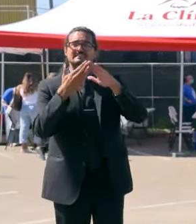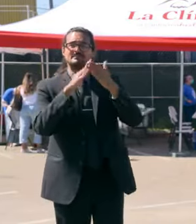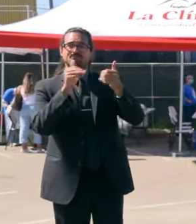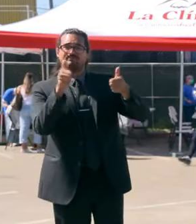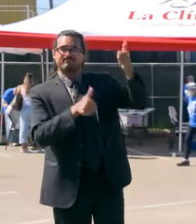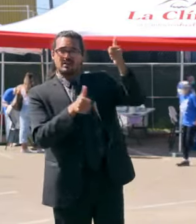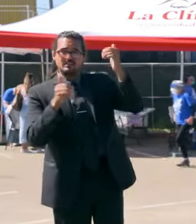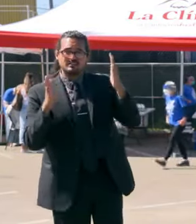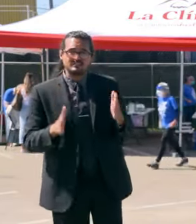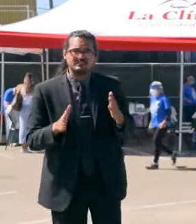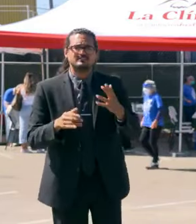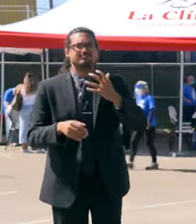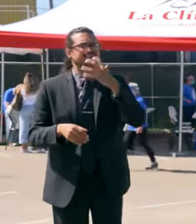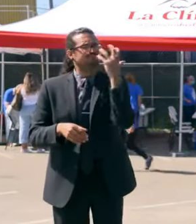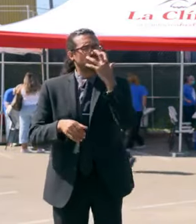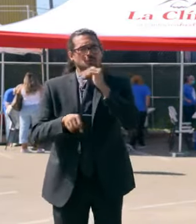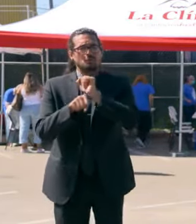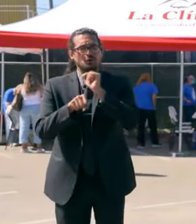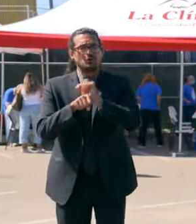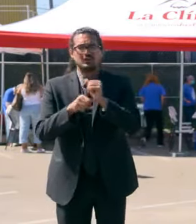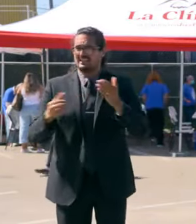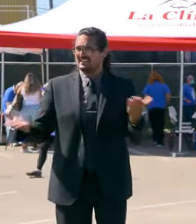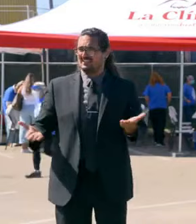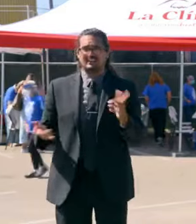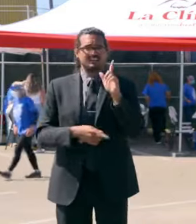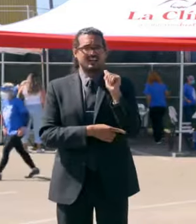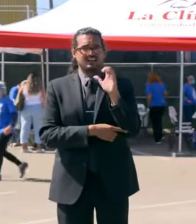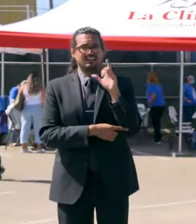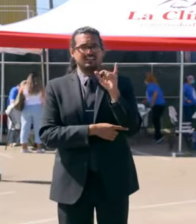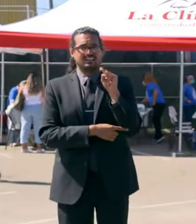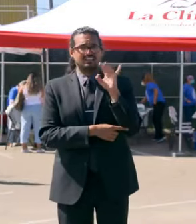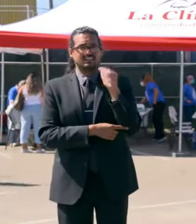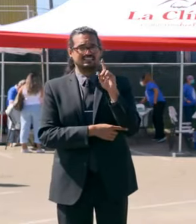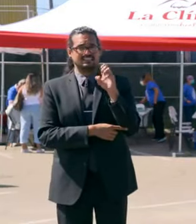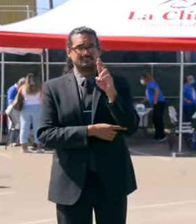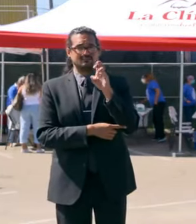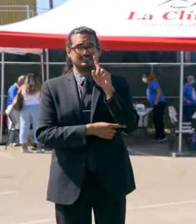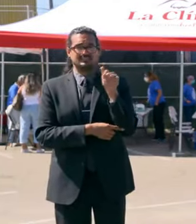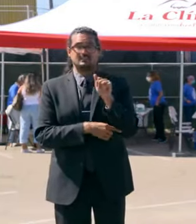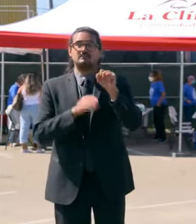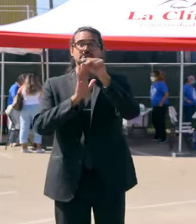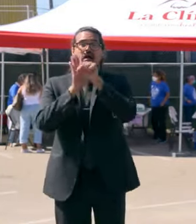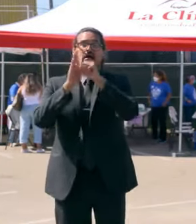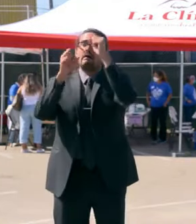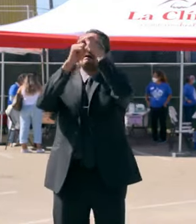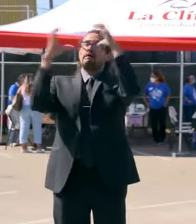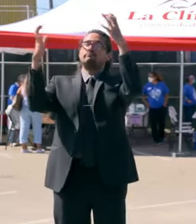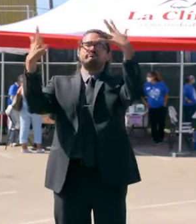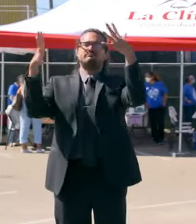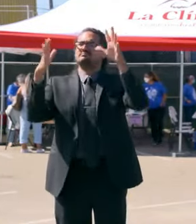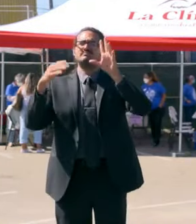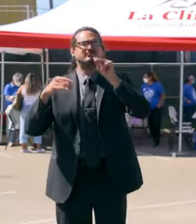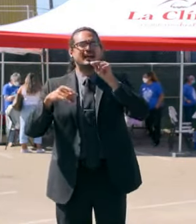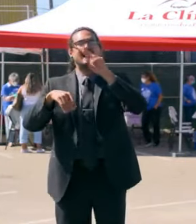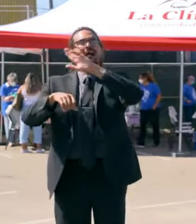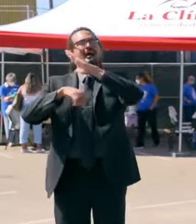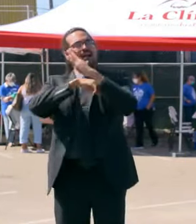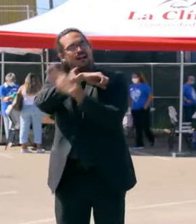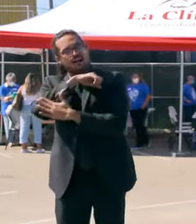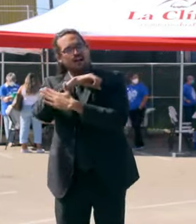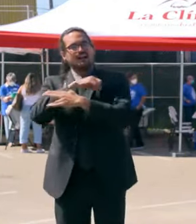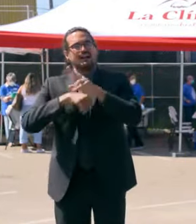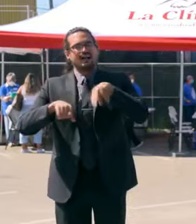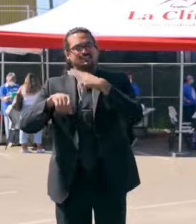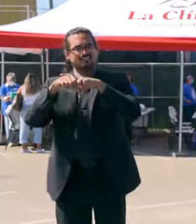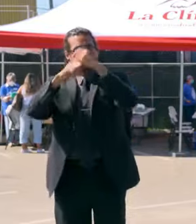is being done on the ground where not just the state vision is realized, but our national vision is realized, Jane and her remarkable